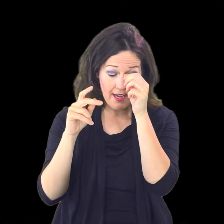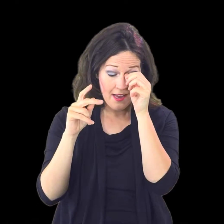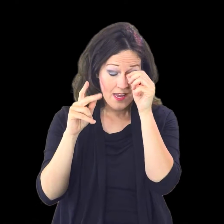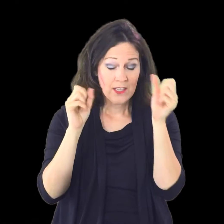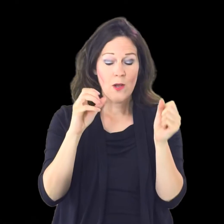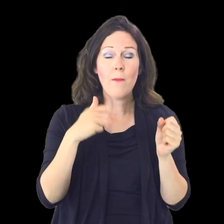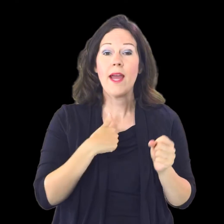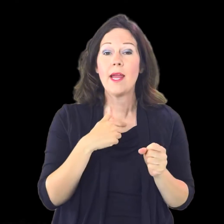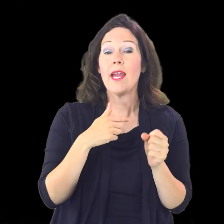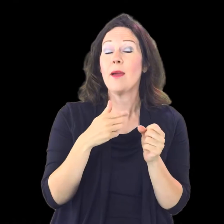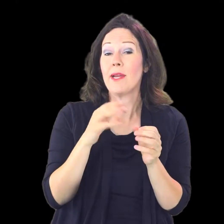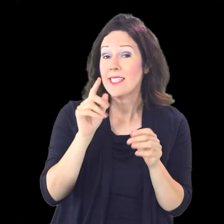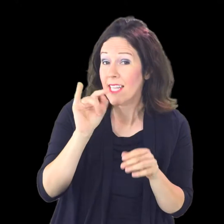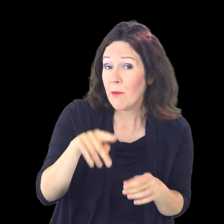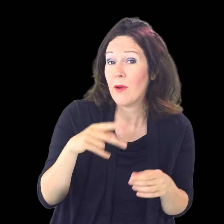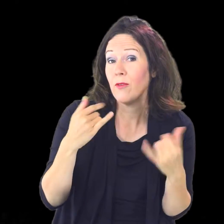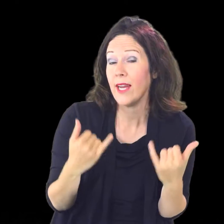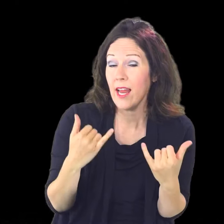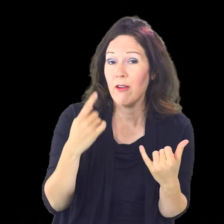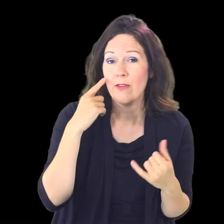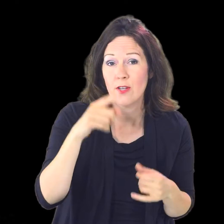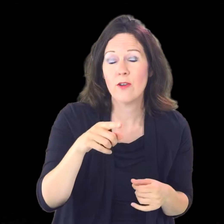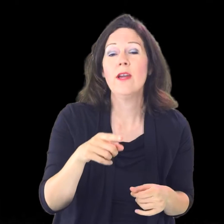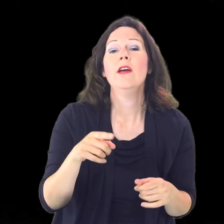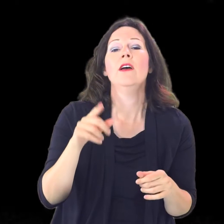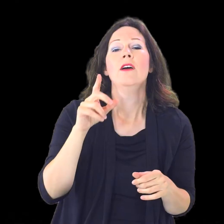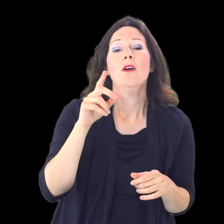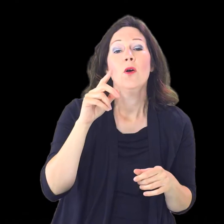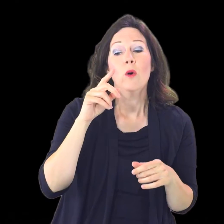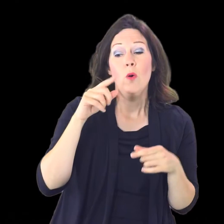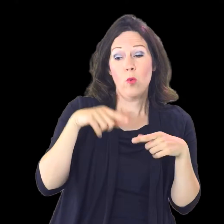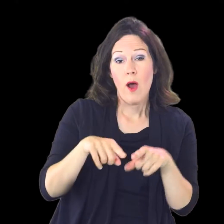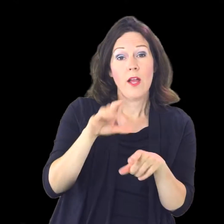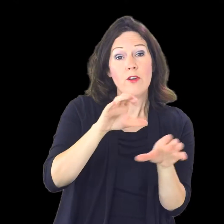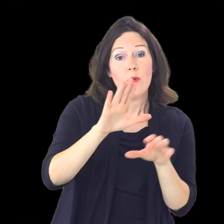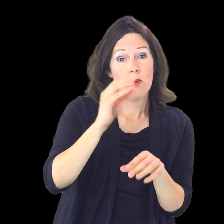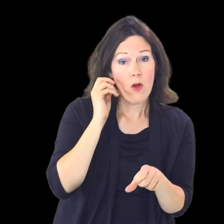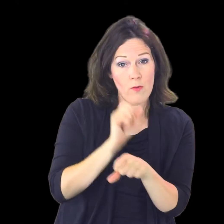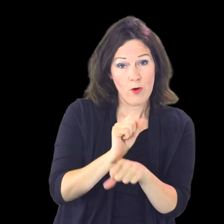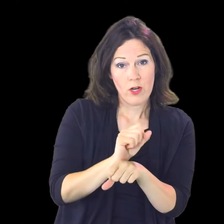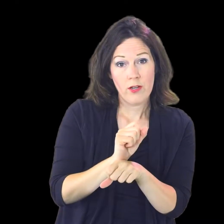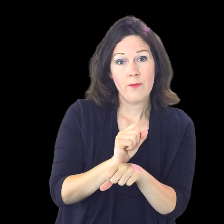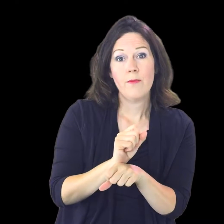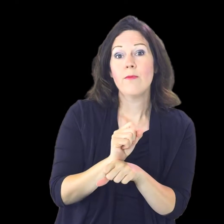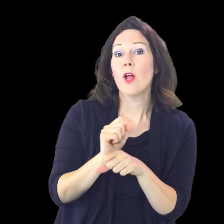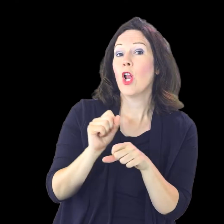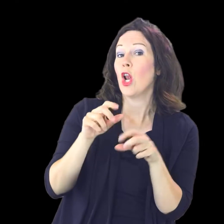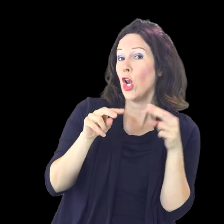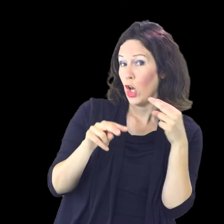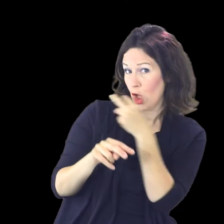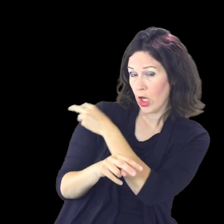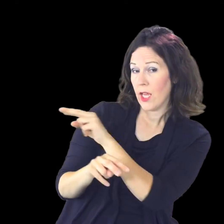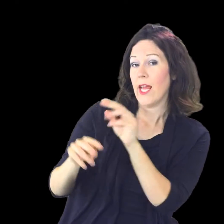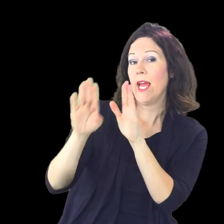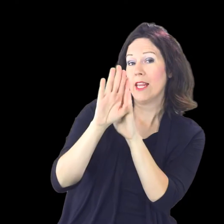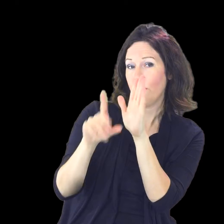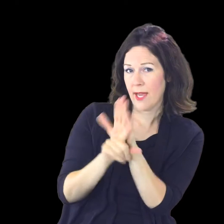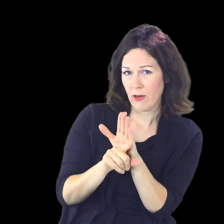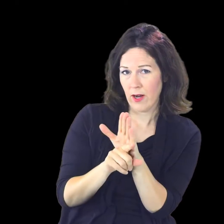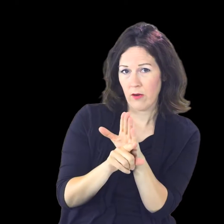so my my tip right now for you while you're doing your homework look at the background